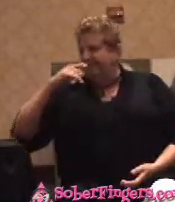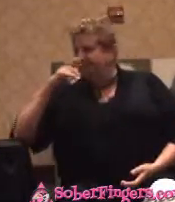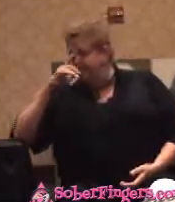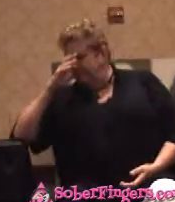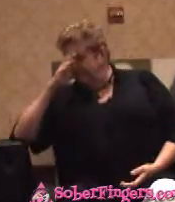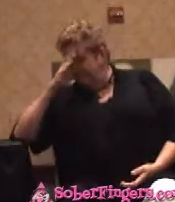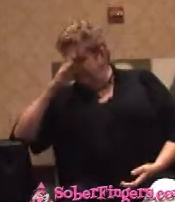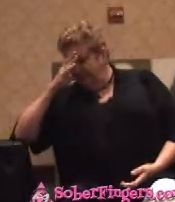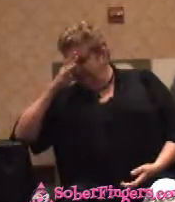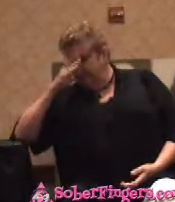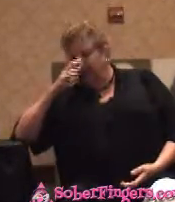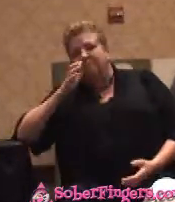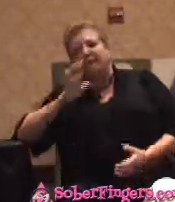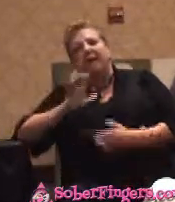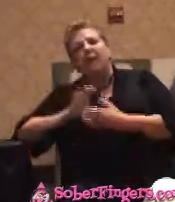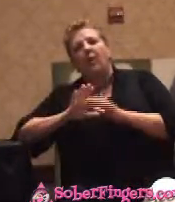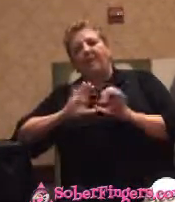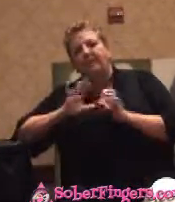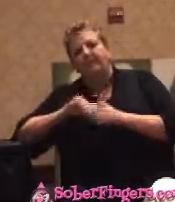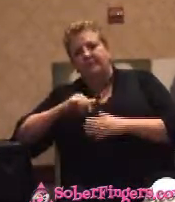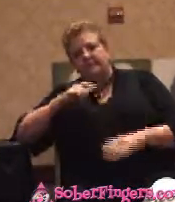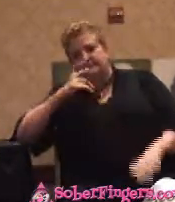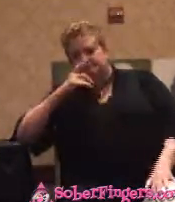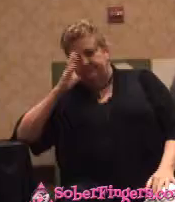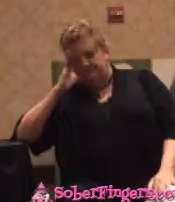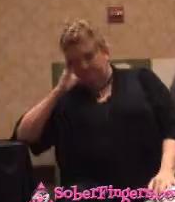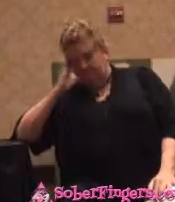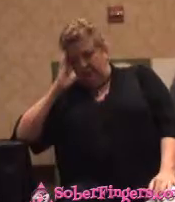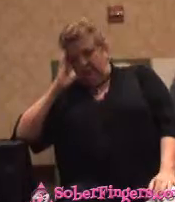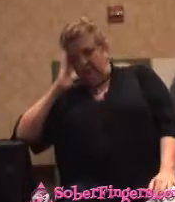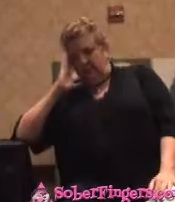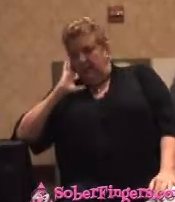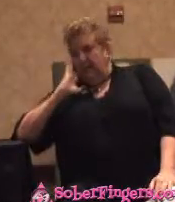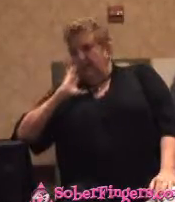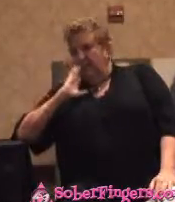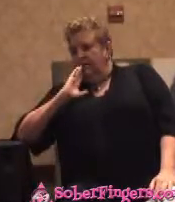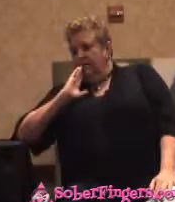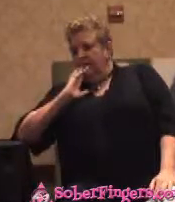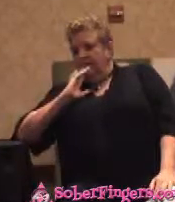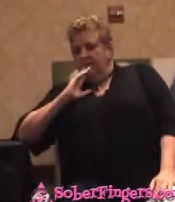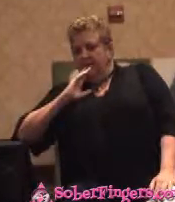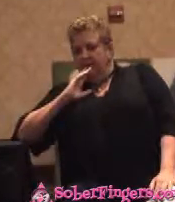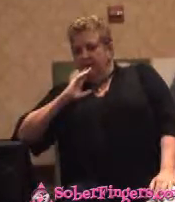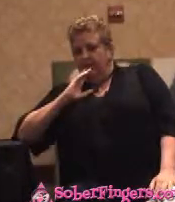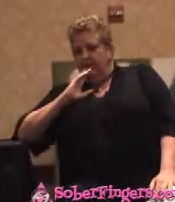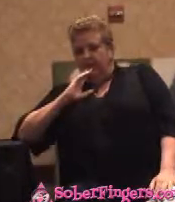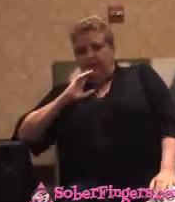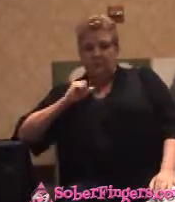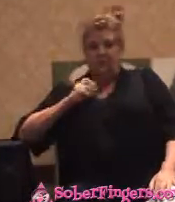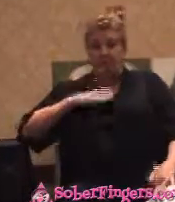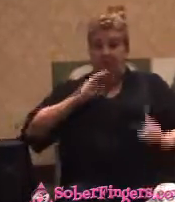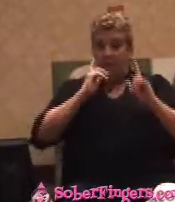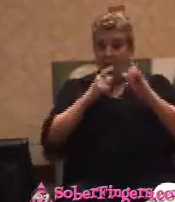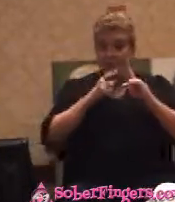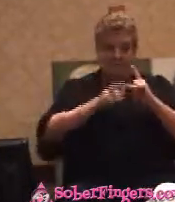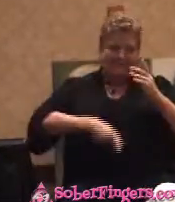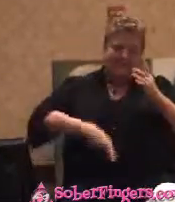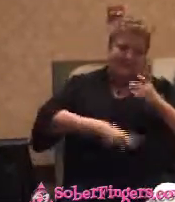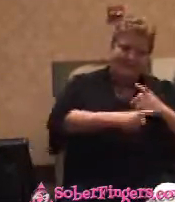She did that. And I began, I had a mission to try to get her out of Alamo. I worked on it